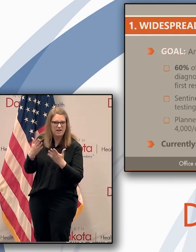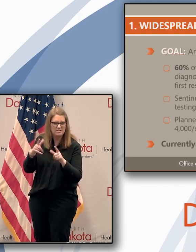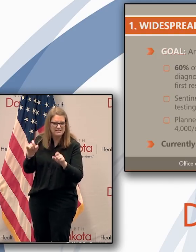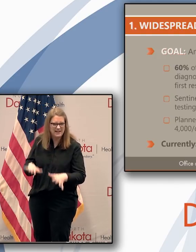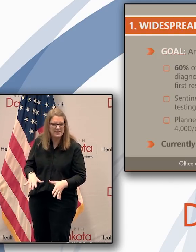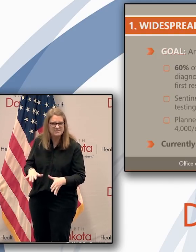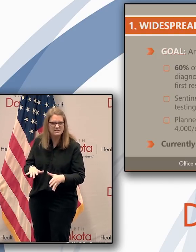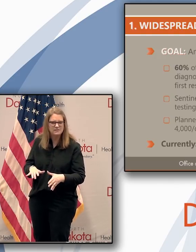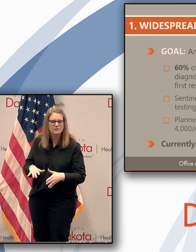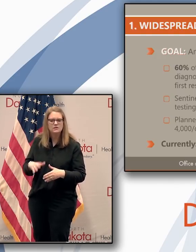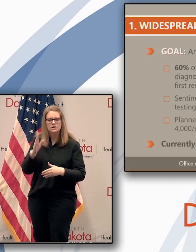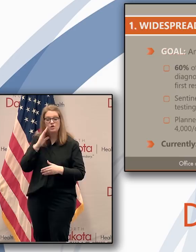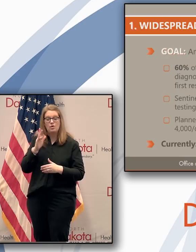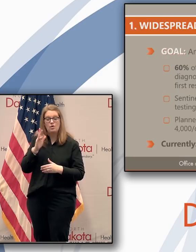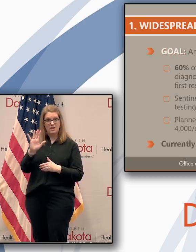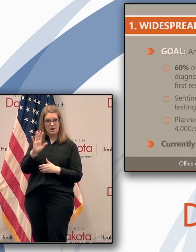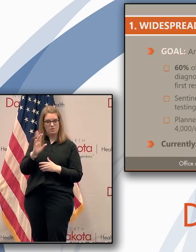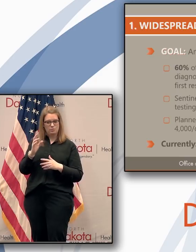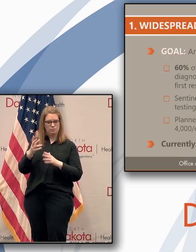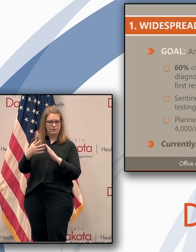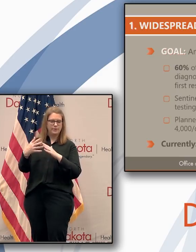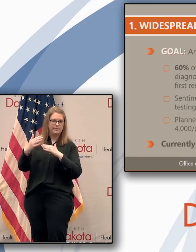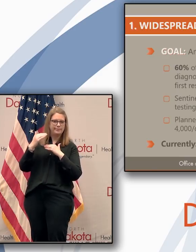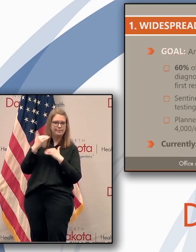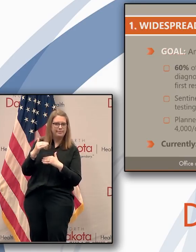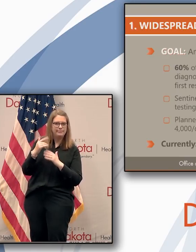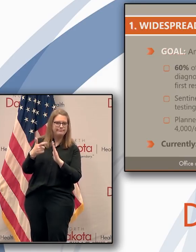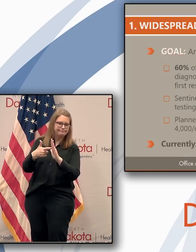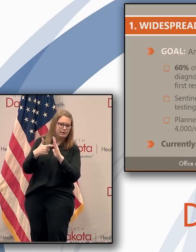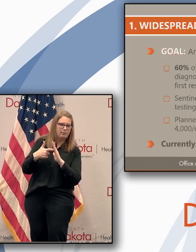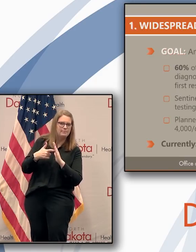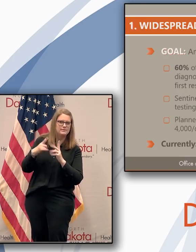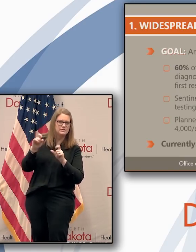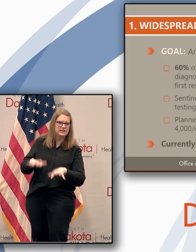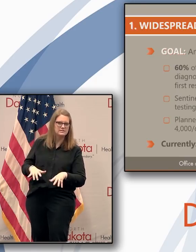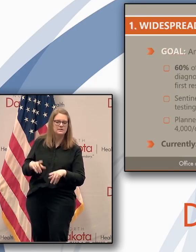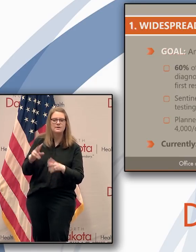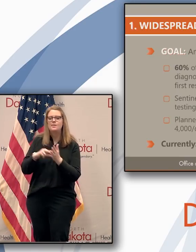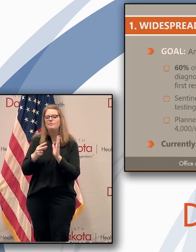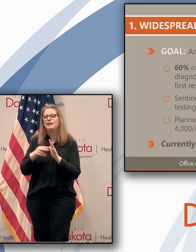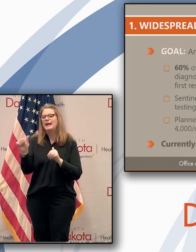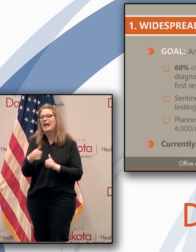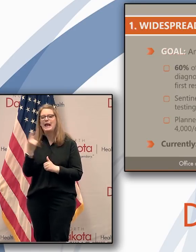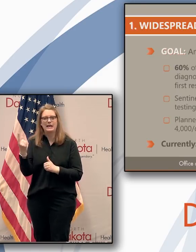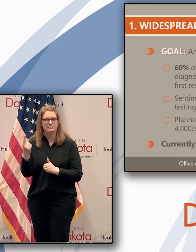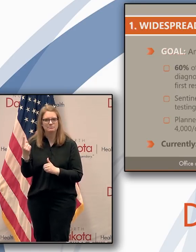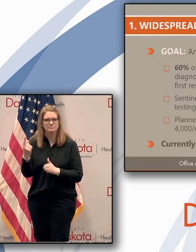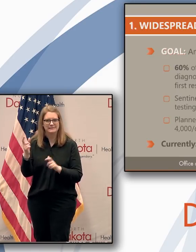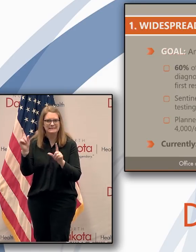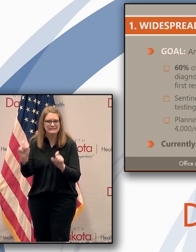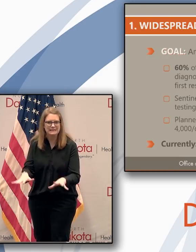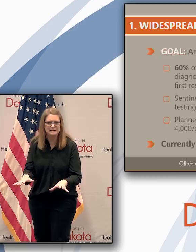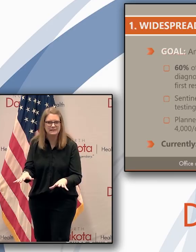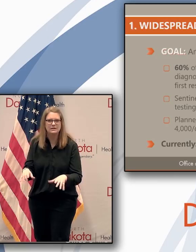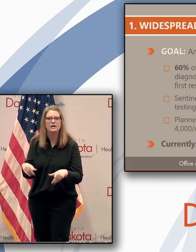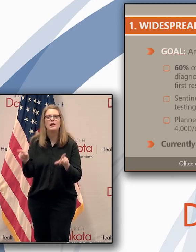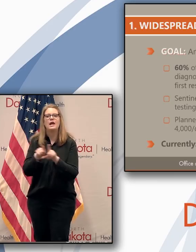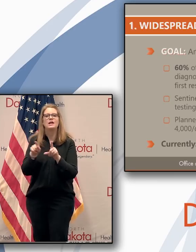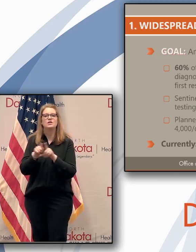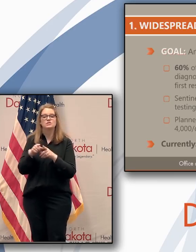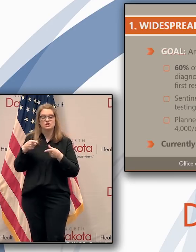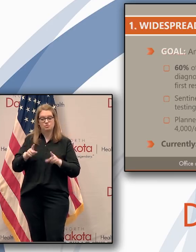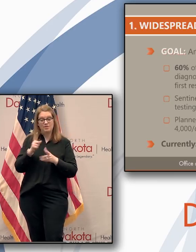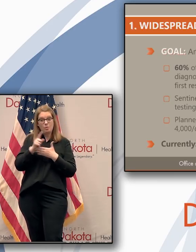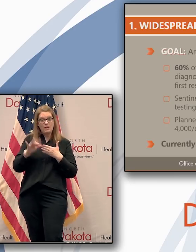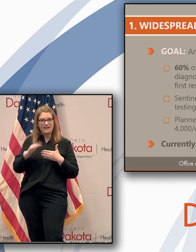loosen up their restrictions so that literally anybody who wants to get tested can. And our outbound testing efforts like we've had over